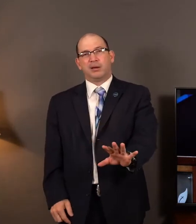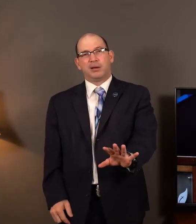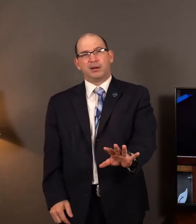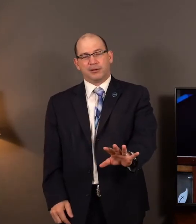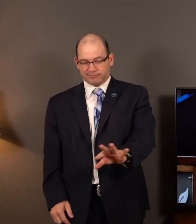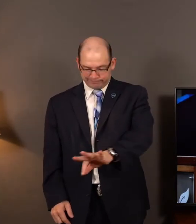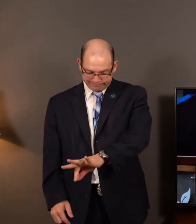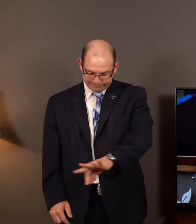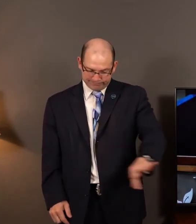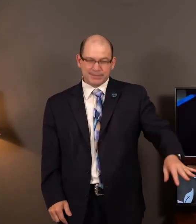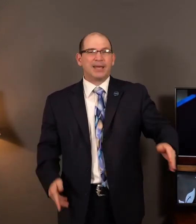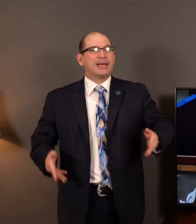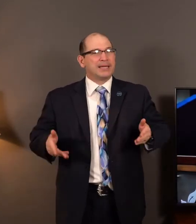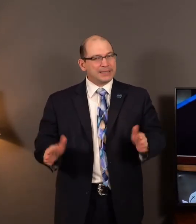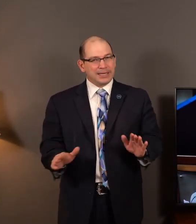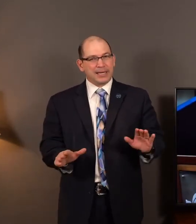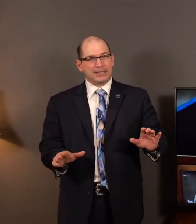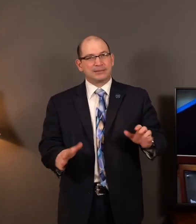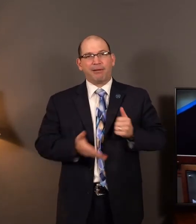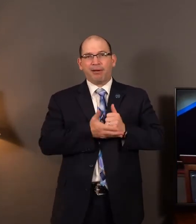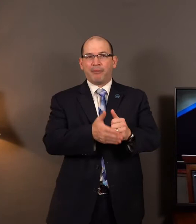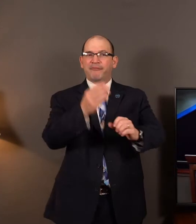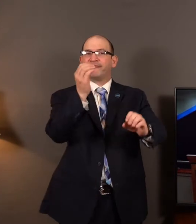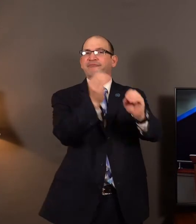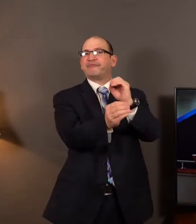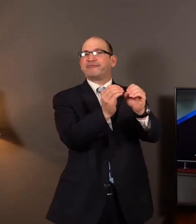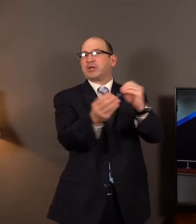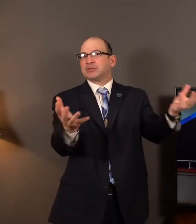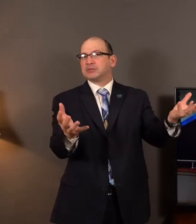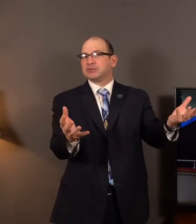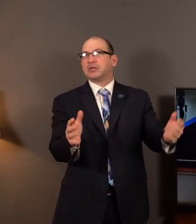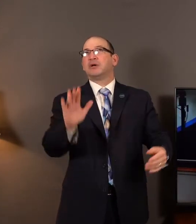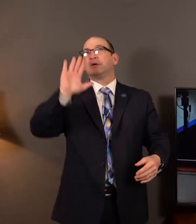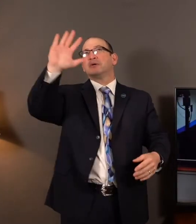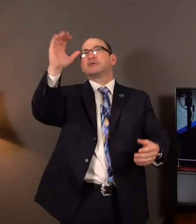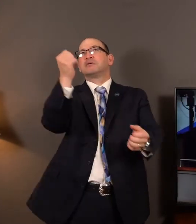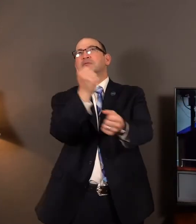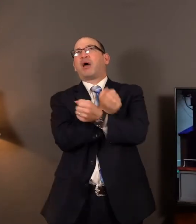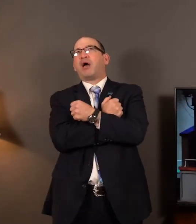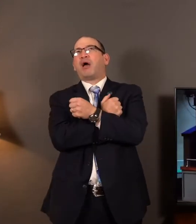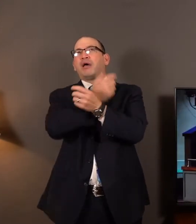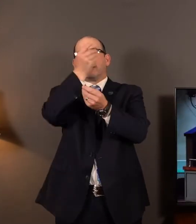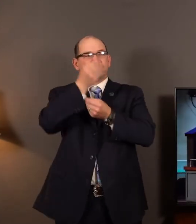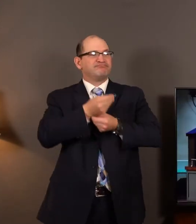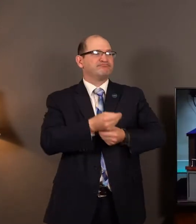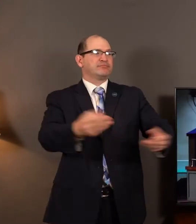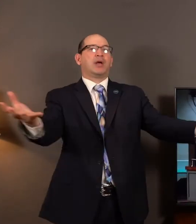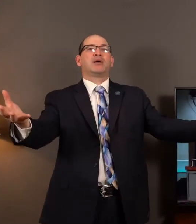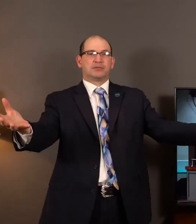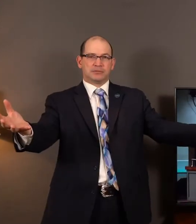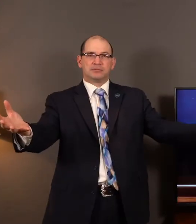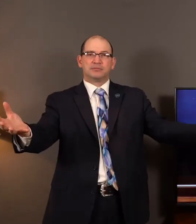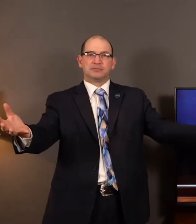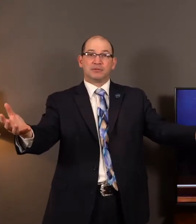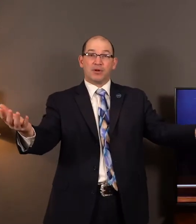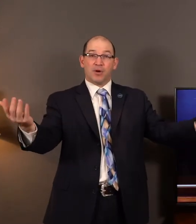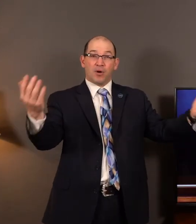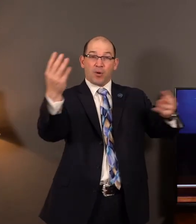something about it. Let's take the love of the Lord Jesus Christ and let's share it. Let's punch a hole in this darkness with the light